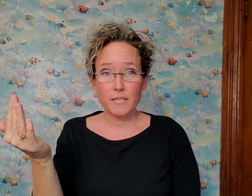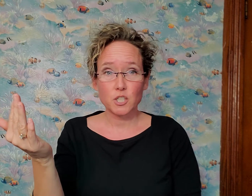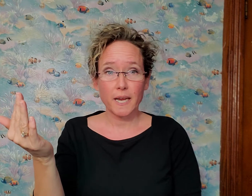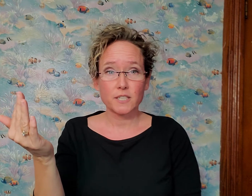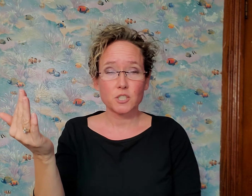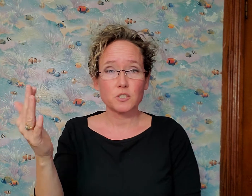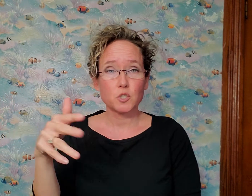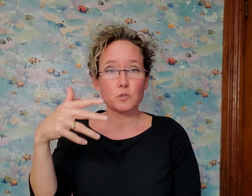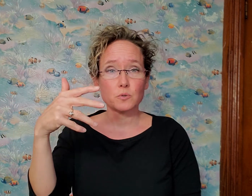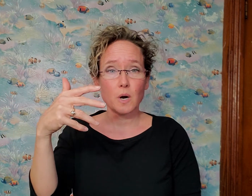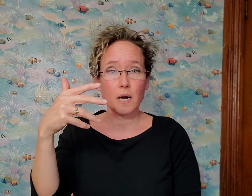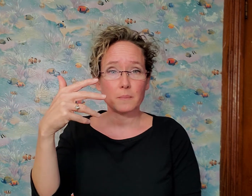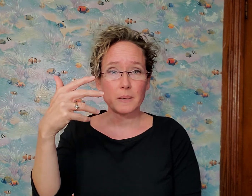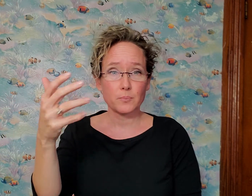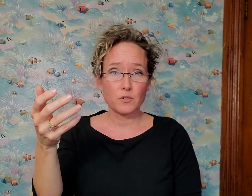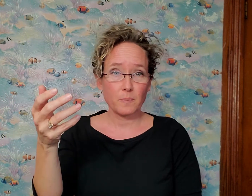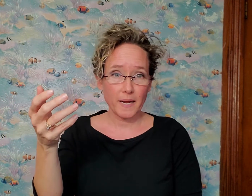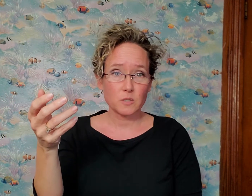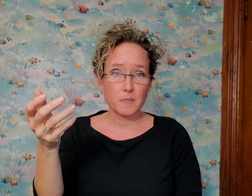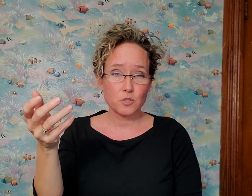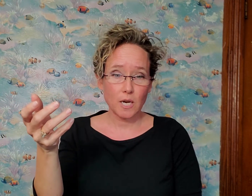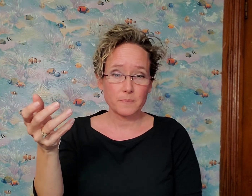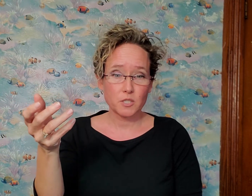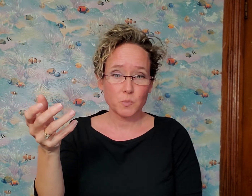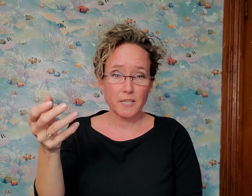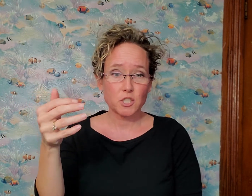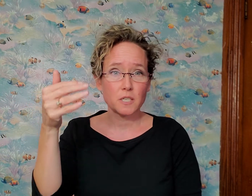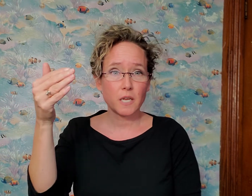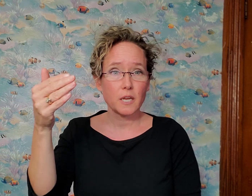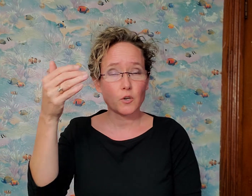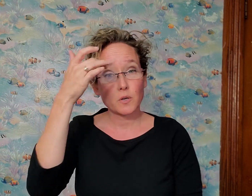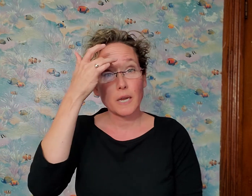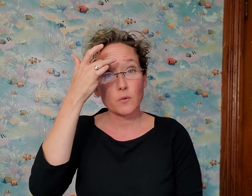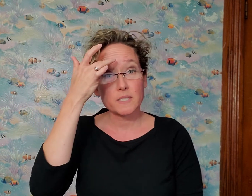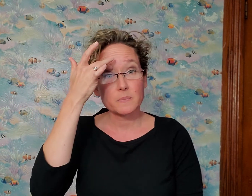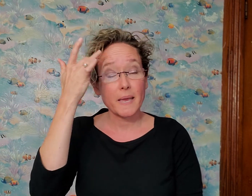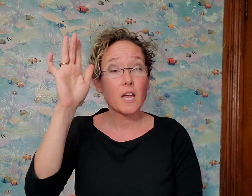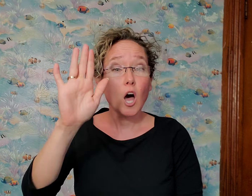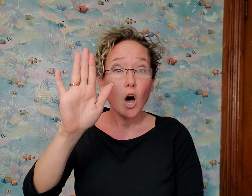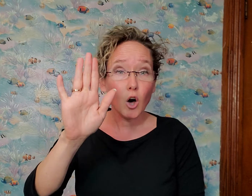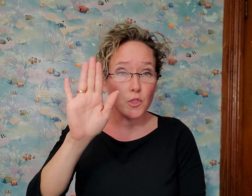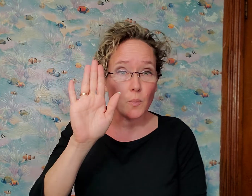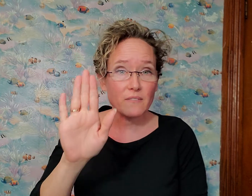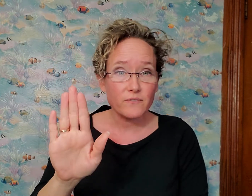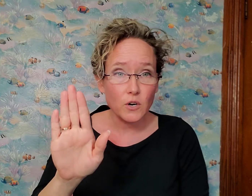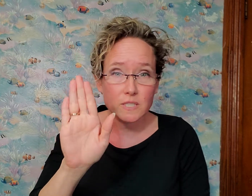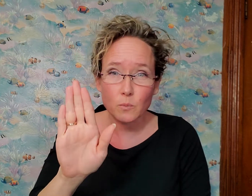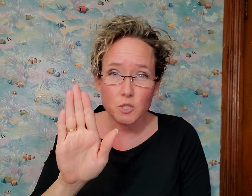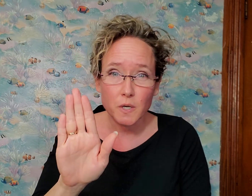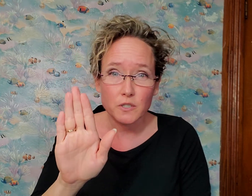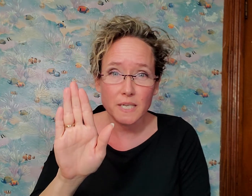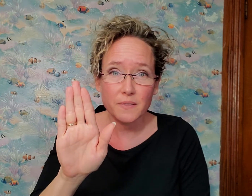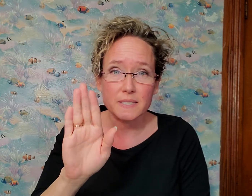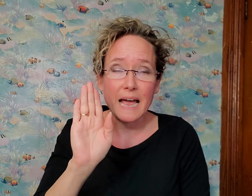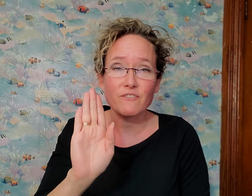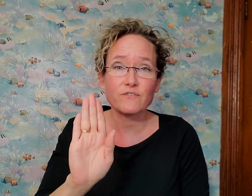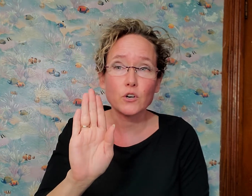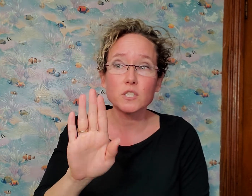education to improve my husband's job situation and increase his pay. Although at first, I want you to understand this. At first,